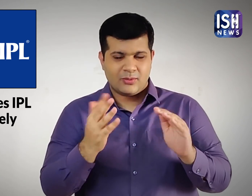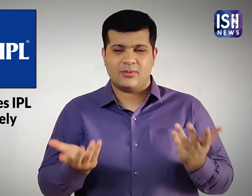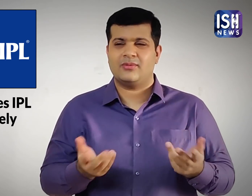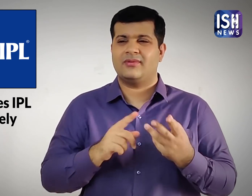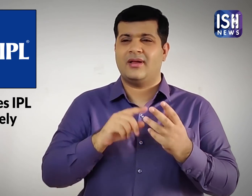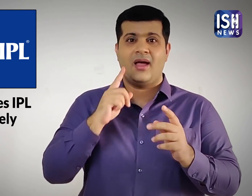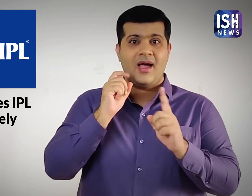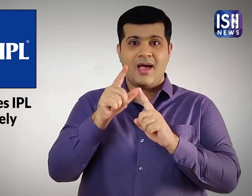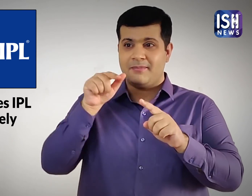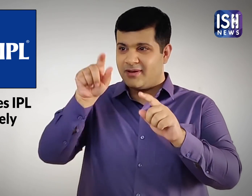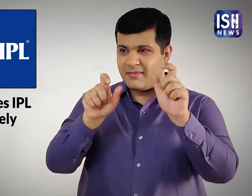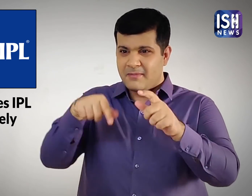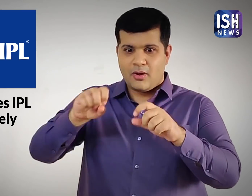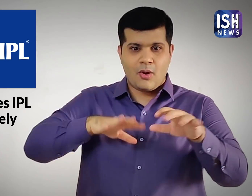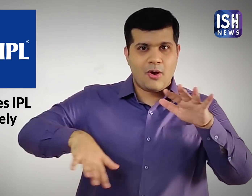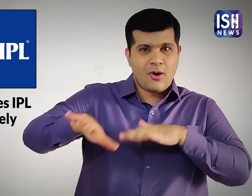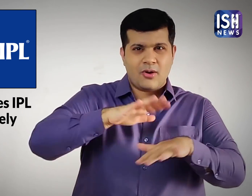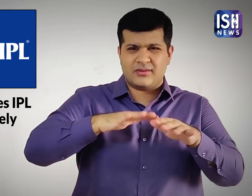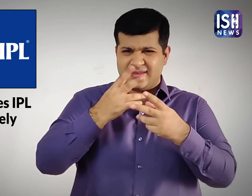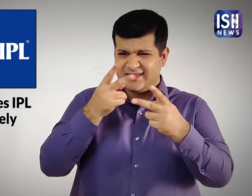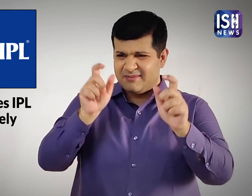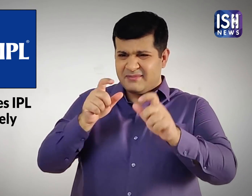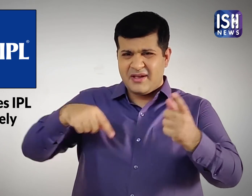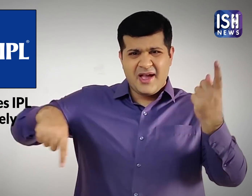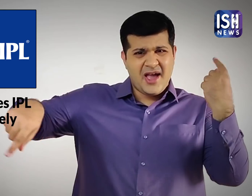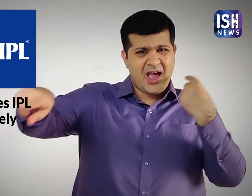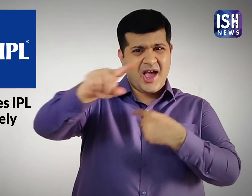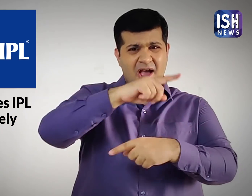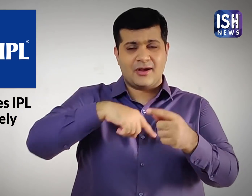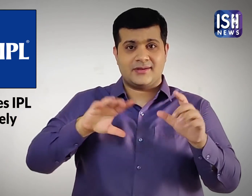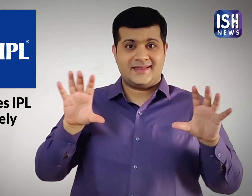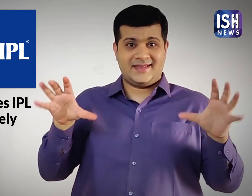and the other participants involved in organising the IPL.